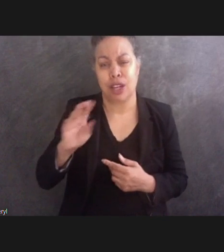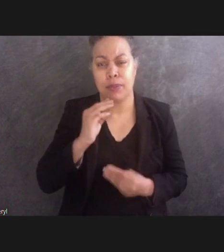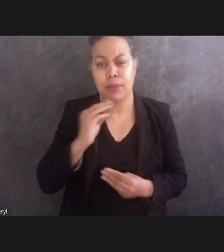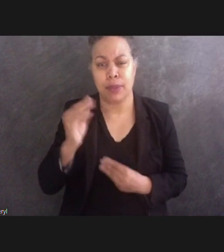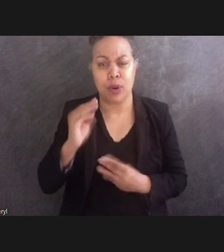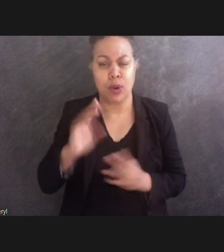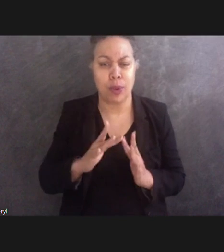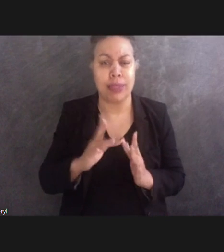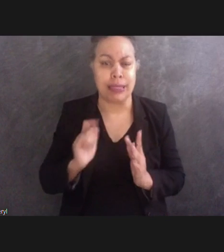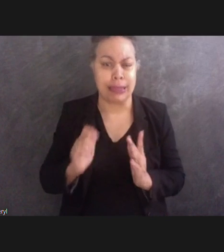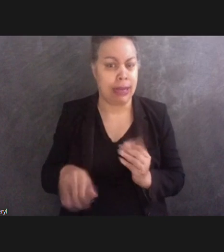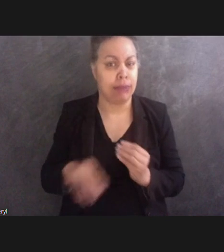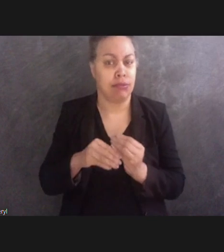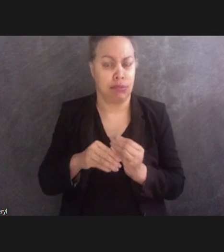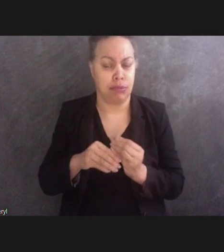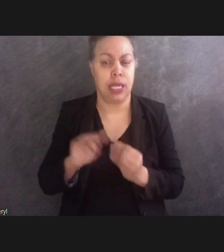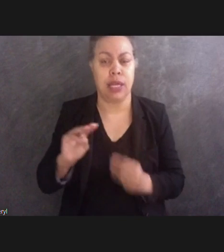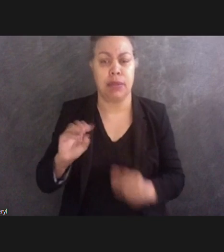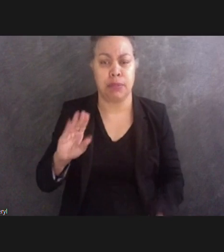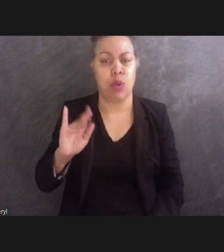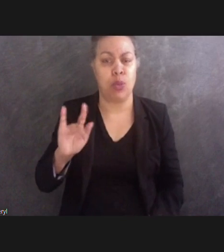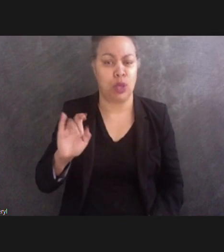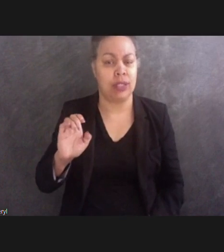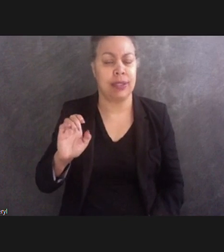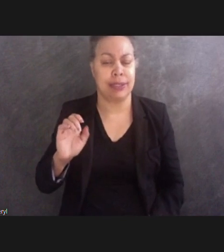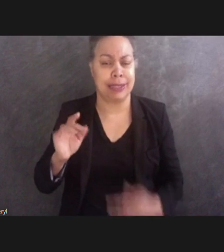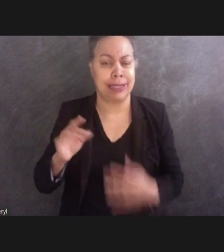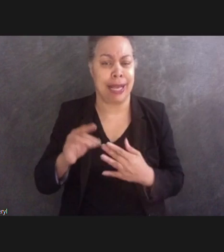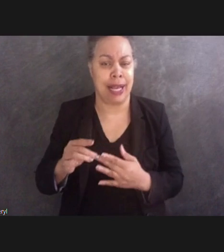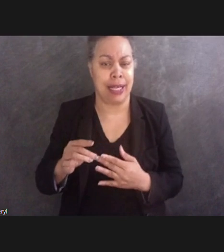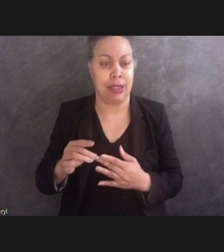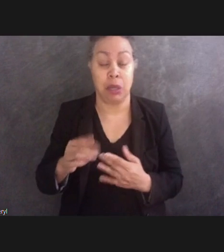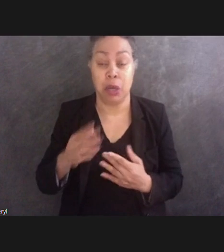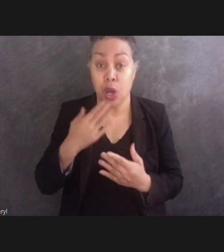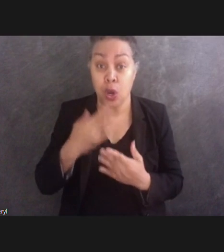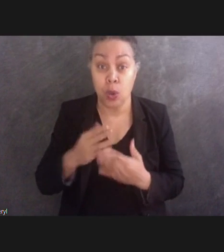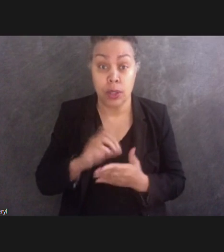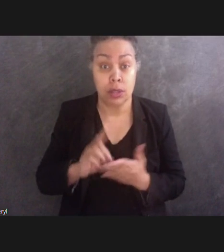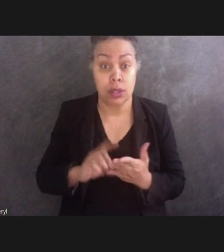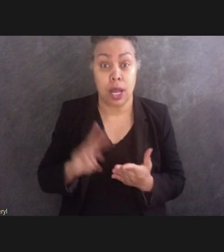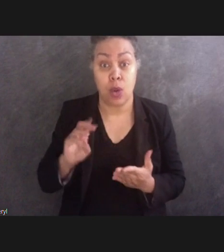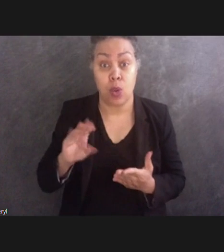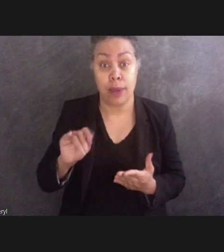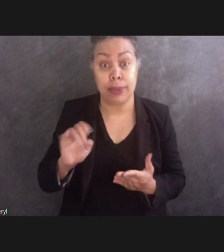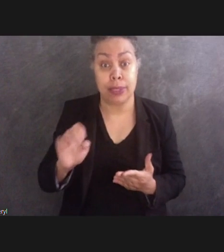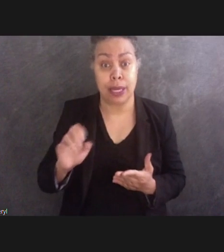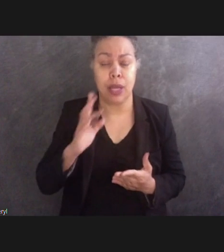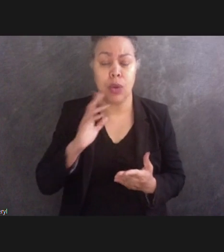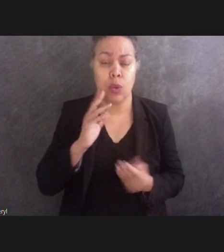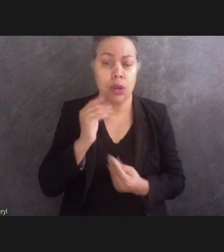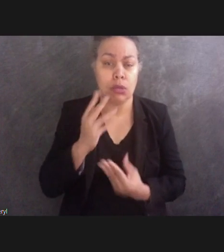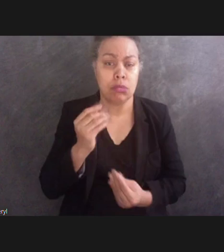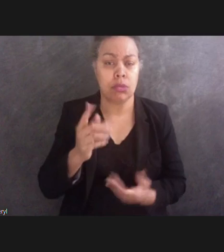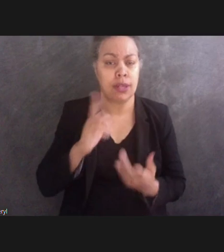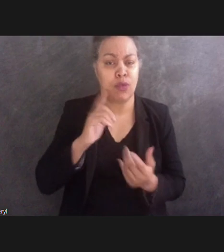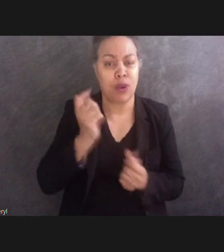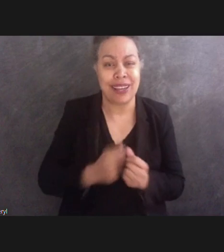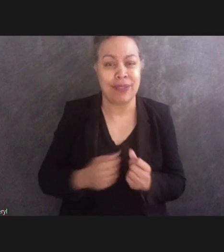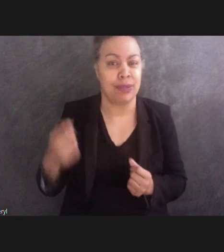mobile guide. A well-designed website can provide information to everyone. It can be written in plain